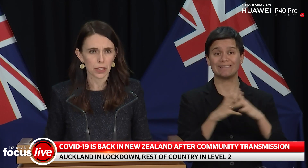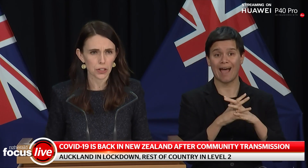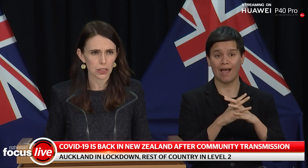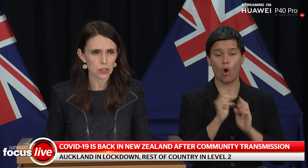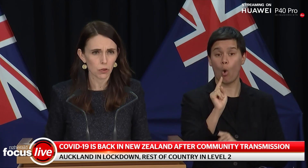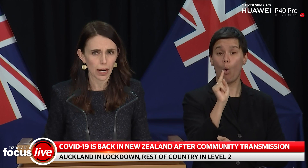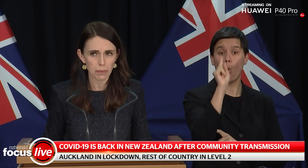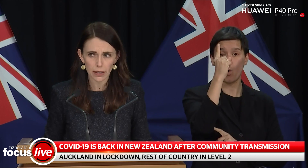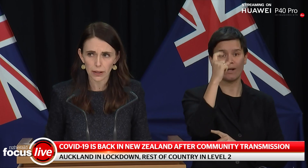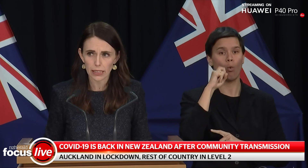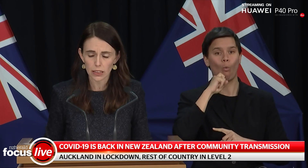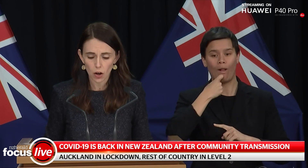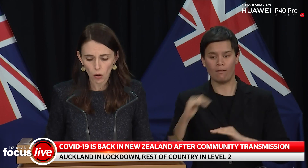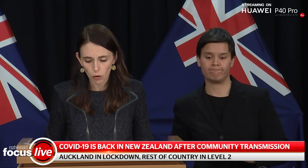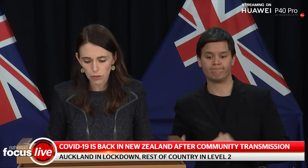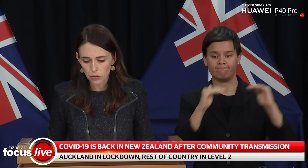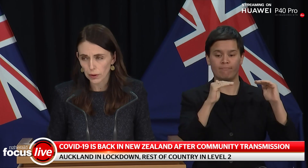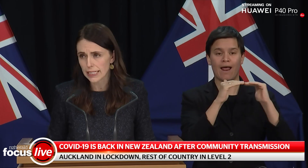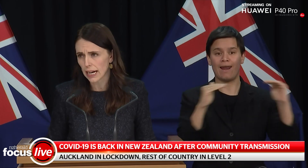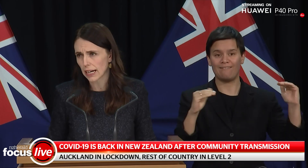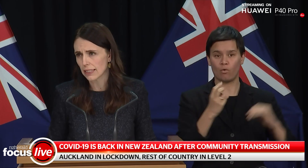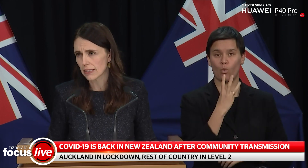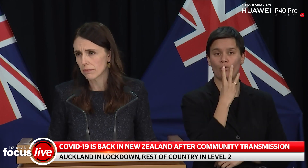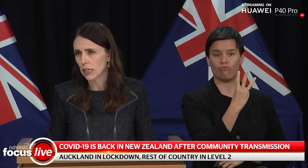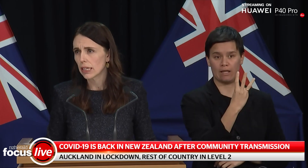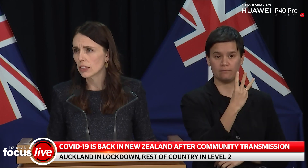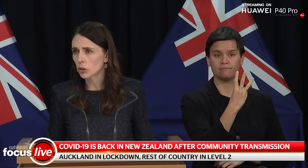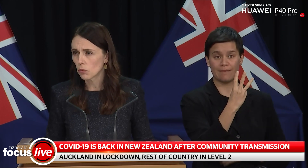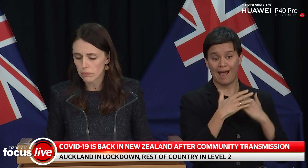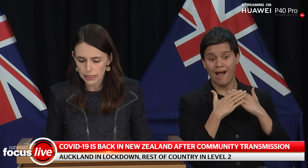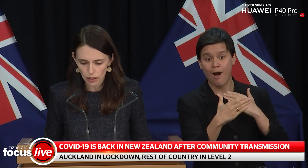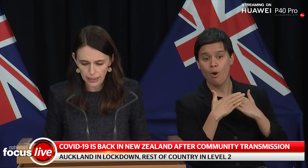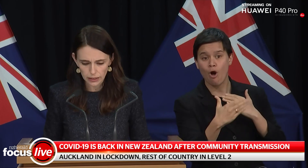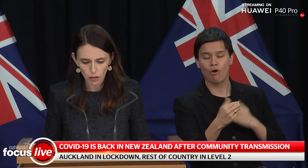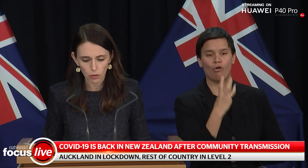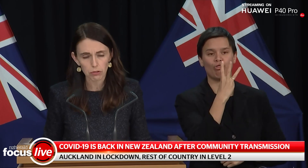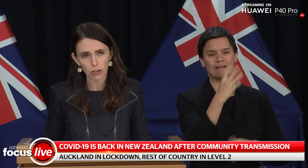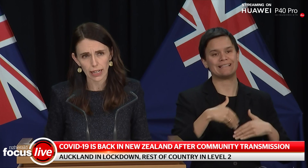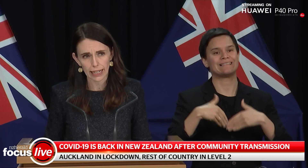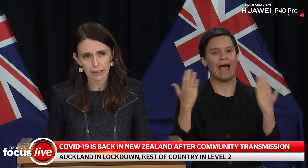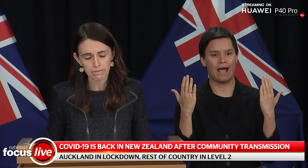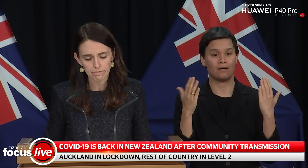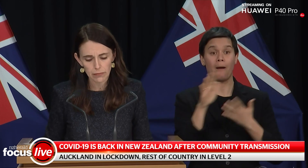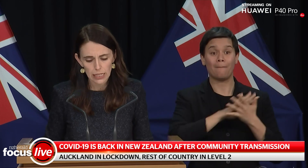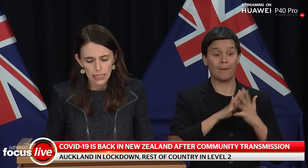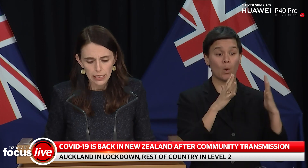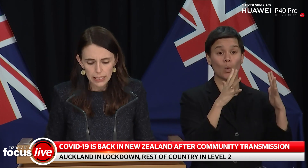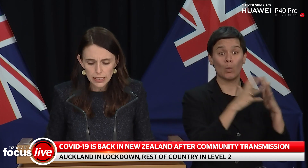restrictions for a period of three days until midnight on Friday.